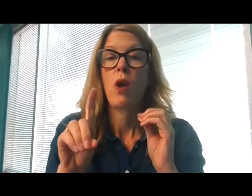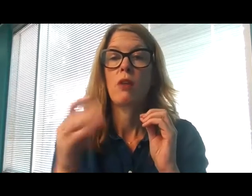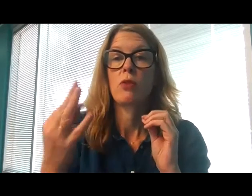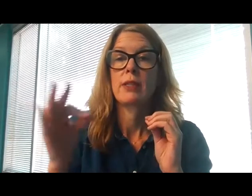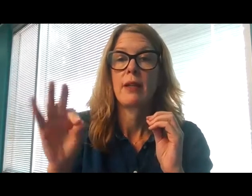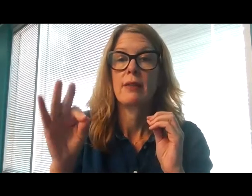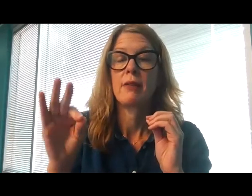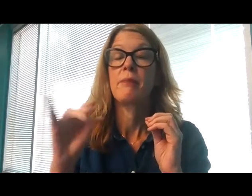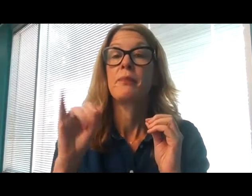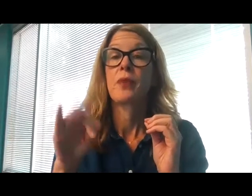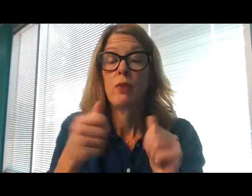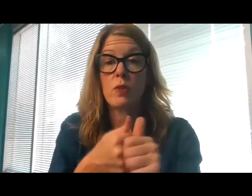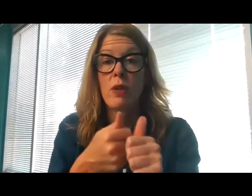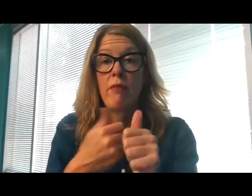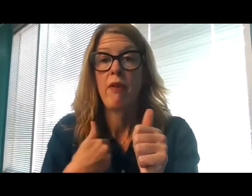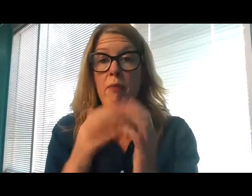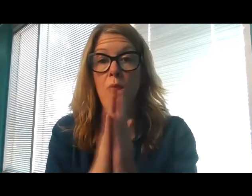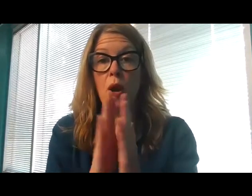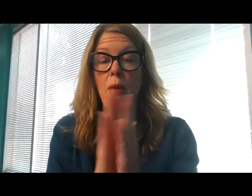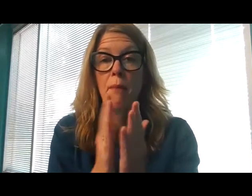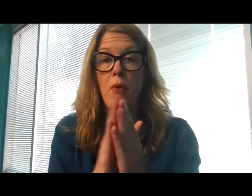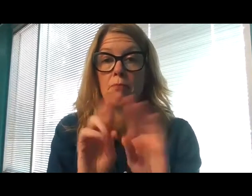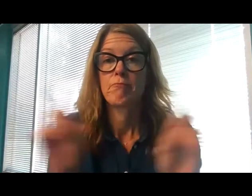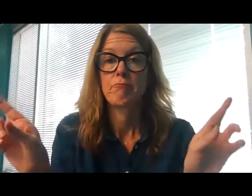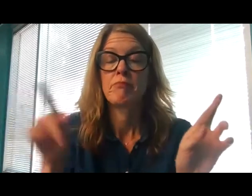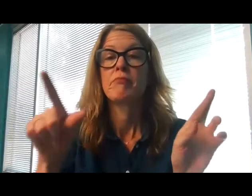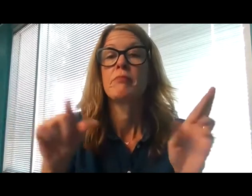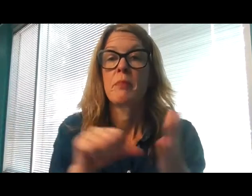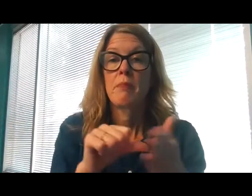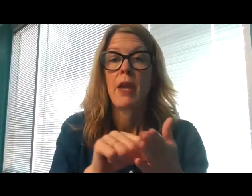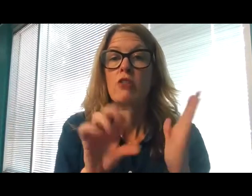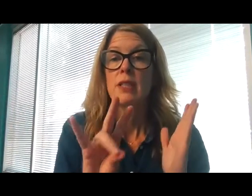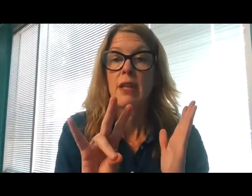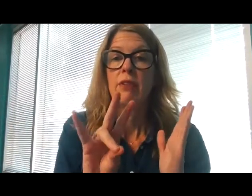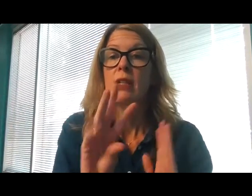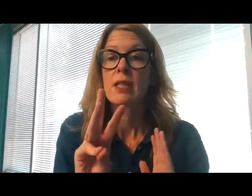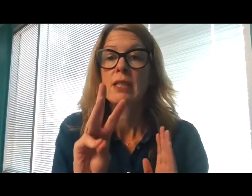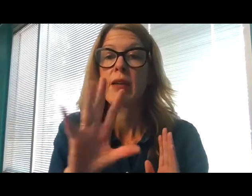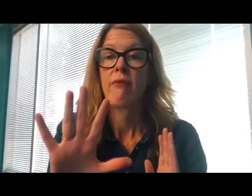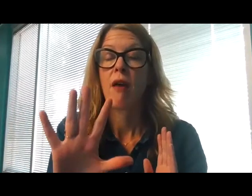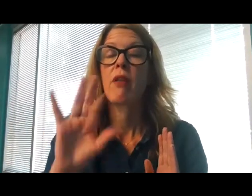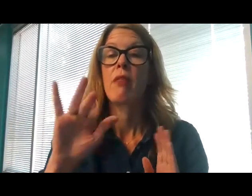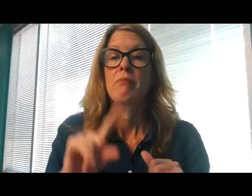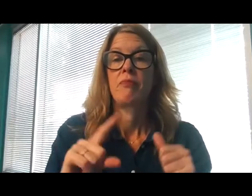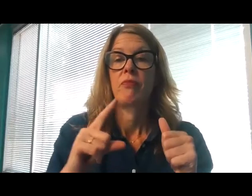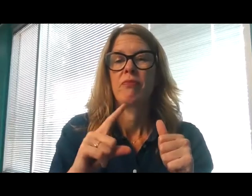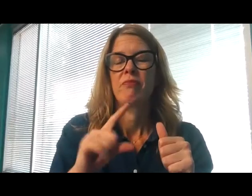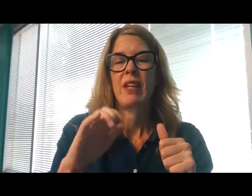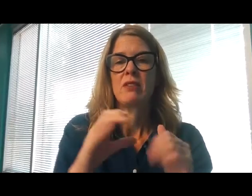If you have your prayer book handy, that starts on page 765 with verse 25.